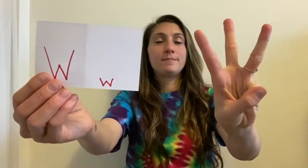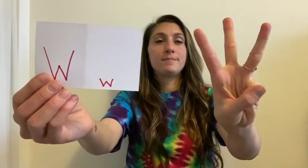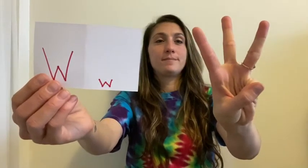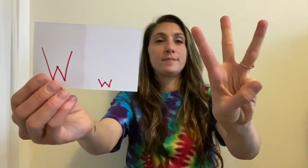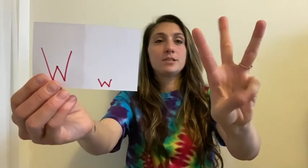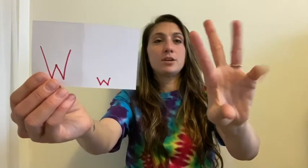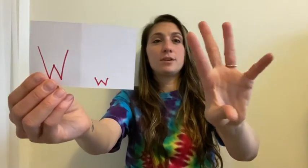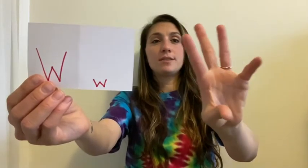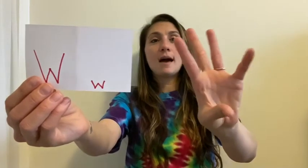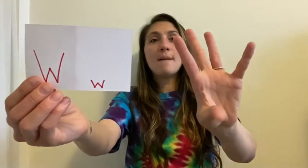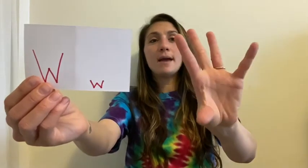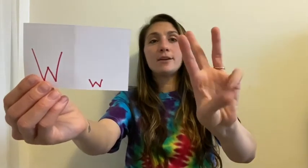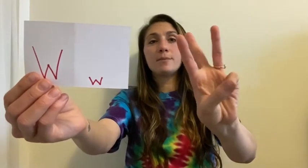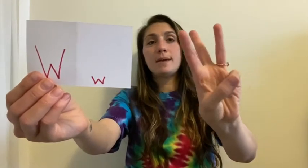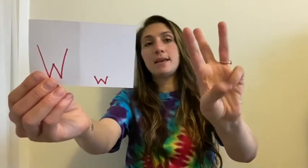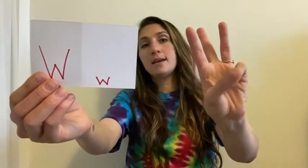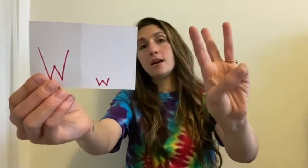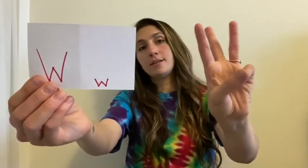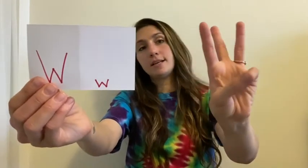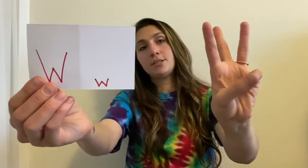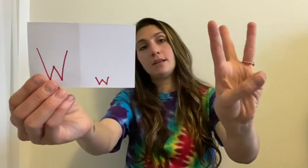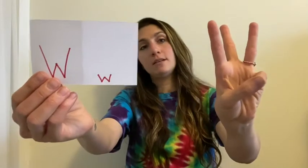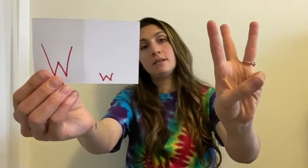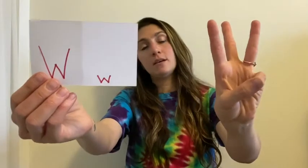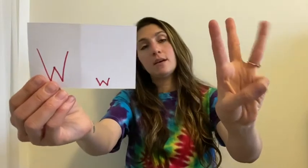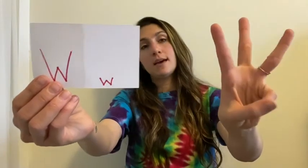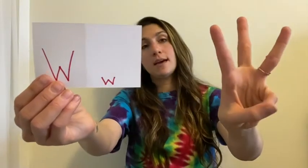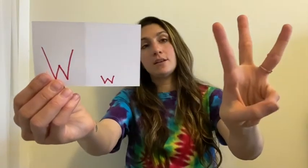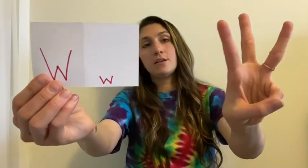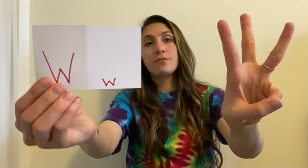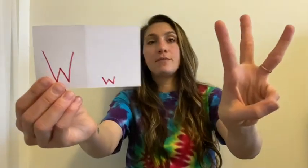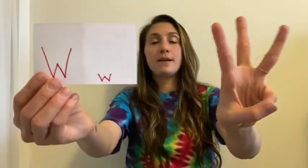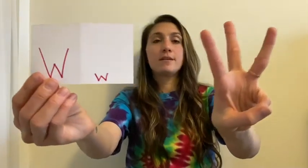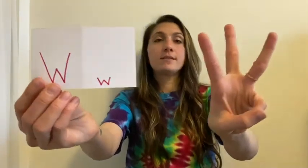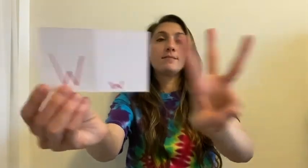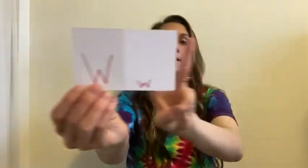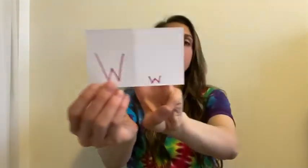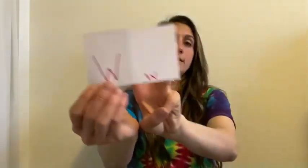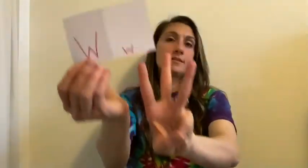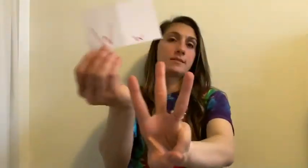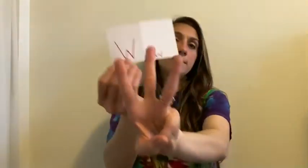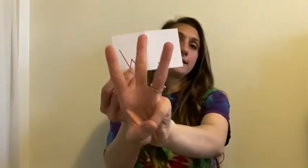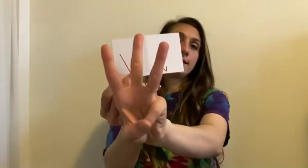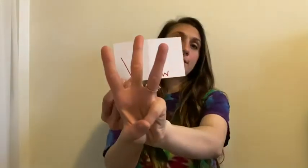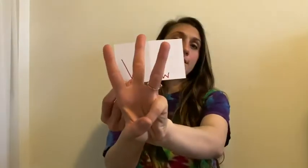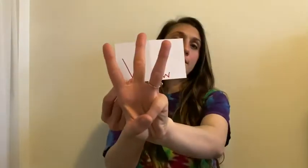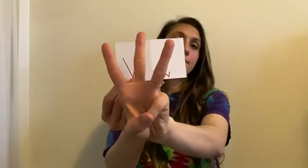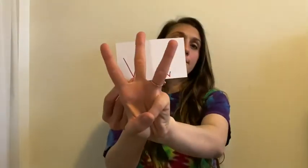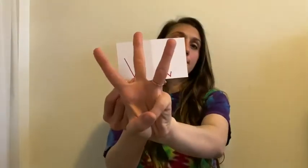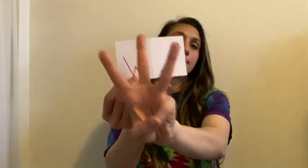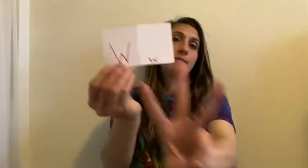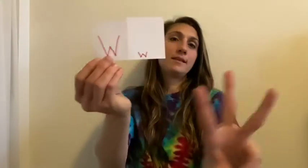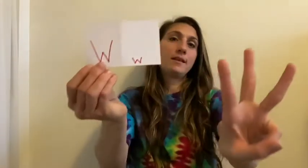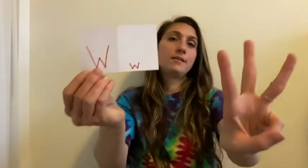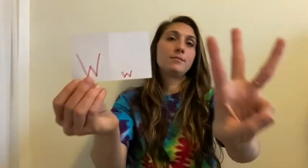So your thumb and your pinky are touching, and then your three fingers up. Looks like a W. The letter W.